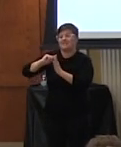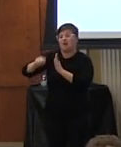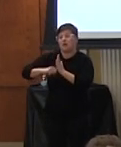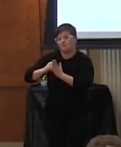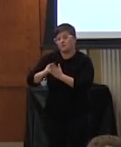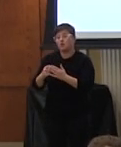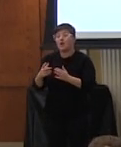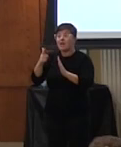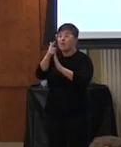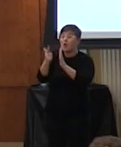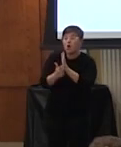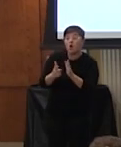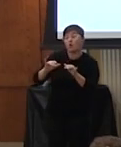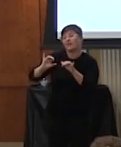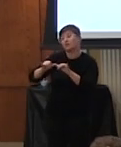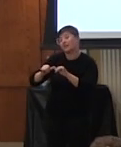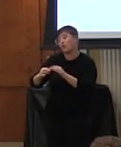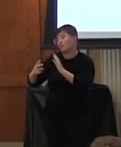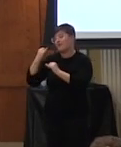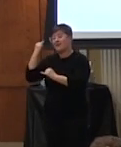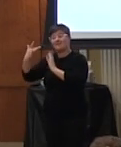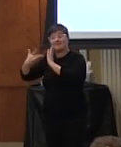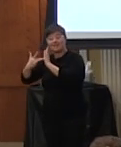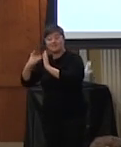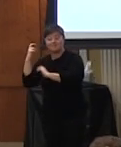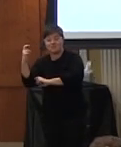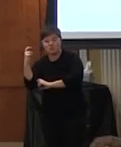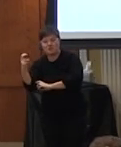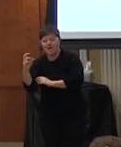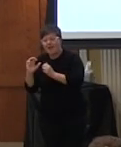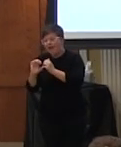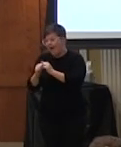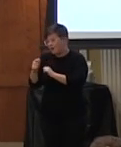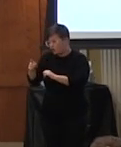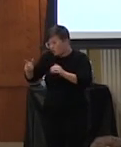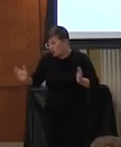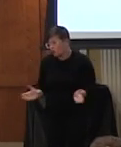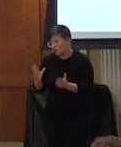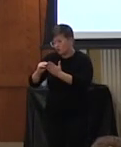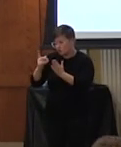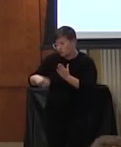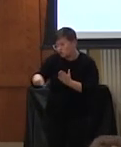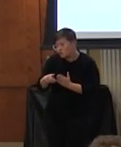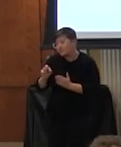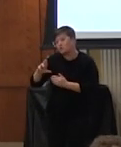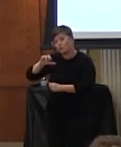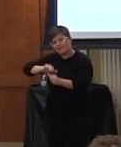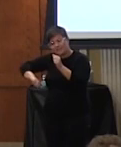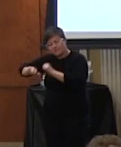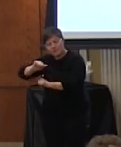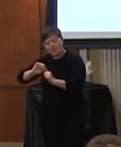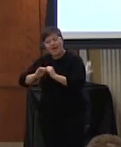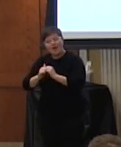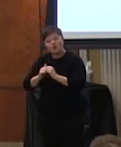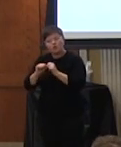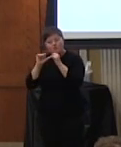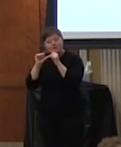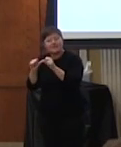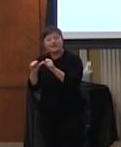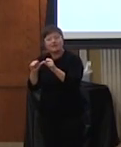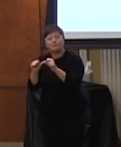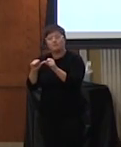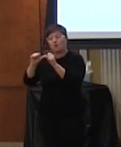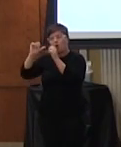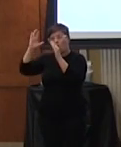or in you know the idea of technology and transportation how do you encourage students or each other how you keep up your